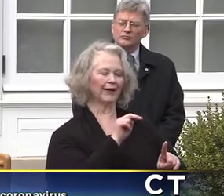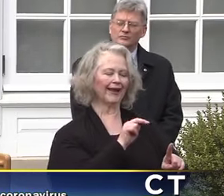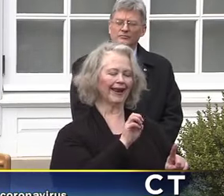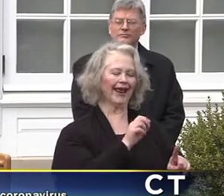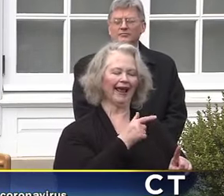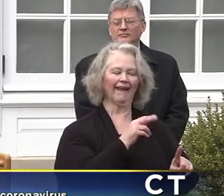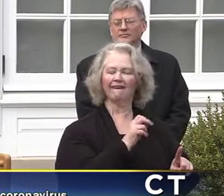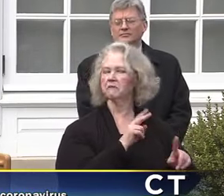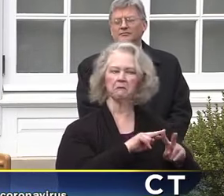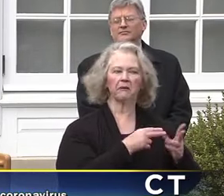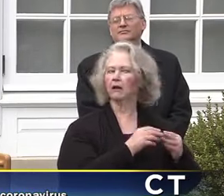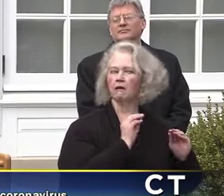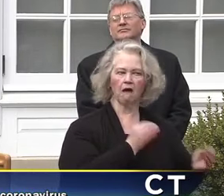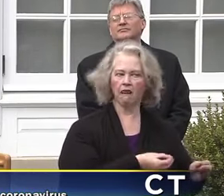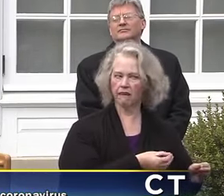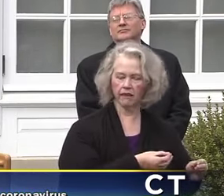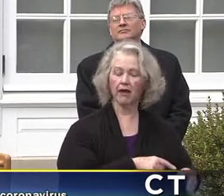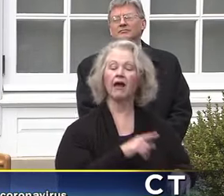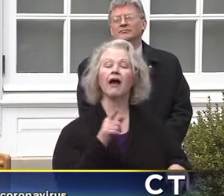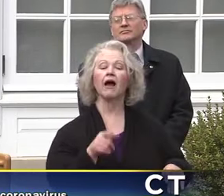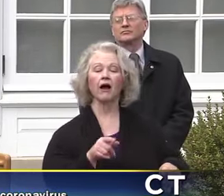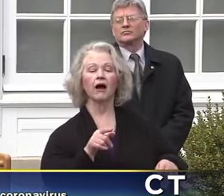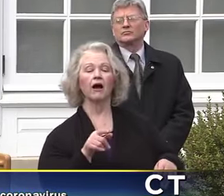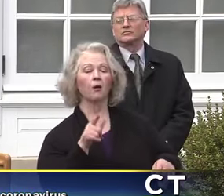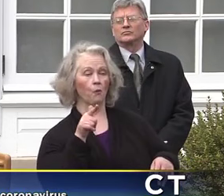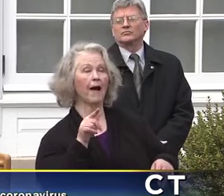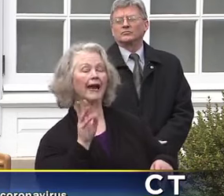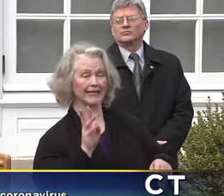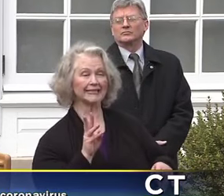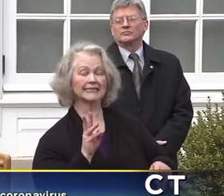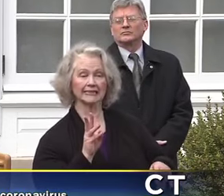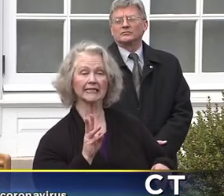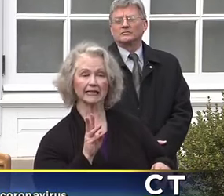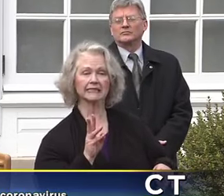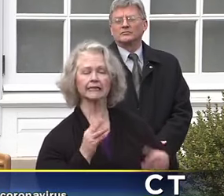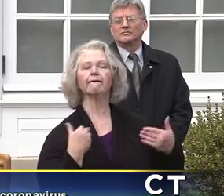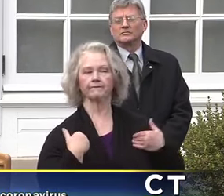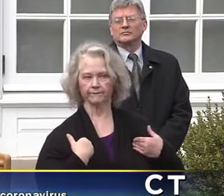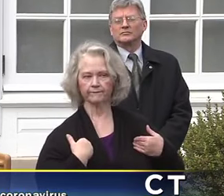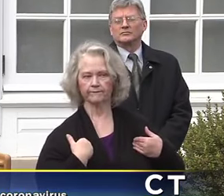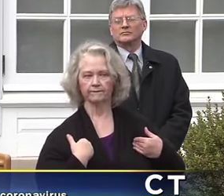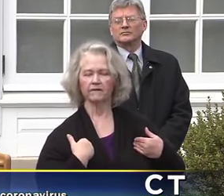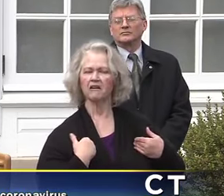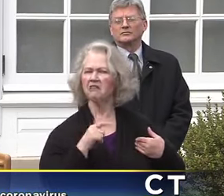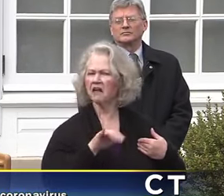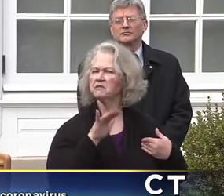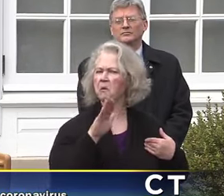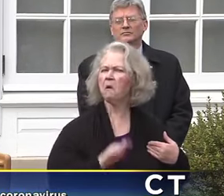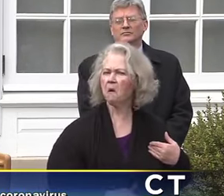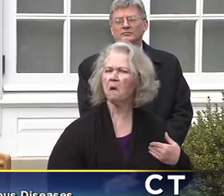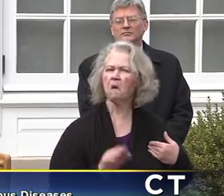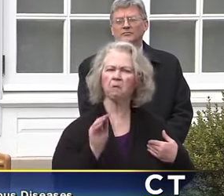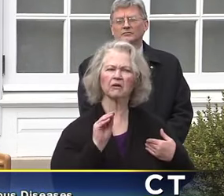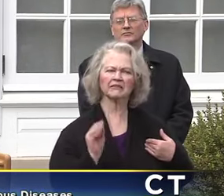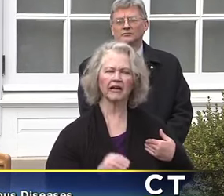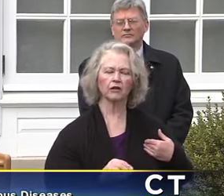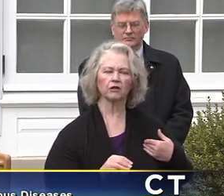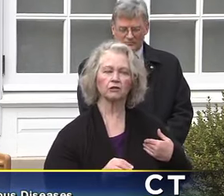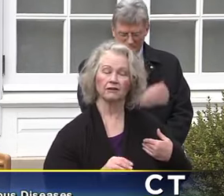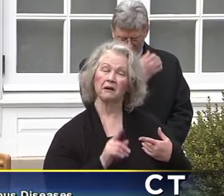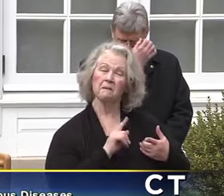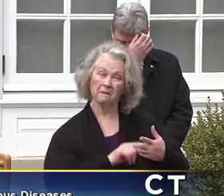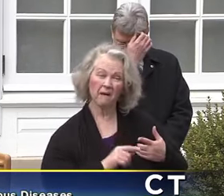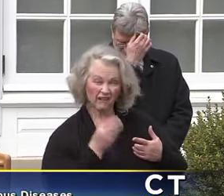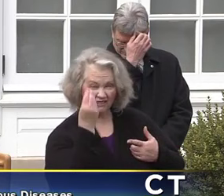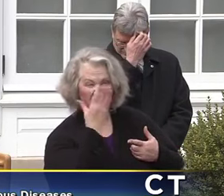just 26 positive. Well, that's still a very low percentage. It won't be long before we start seeing 40